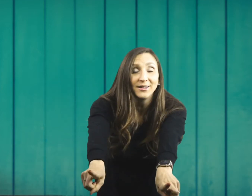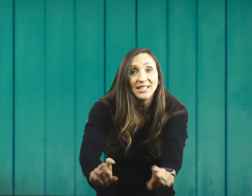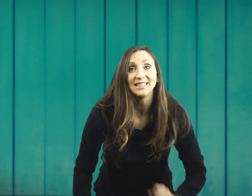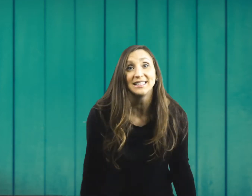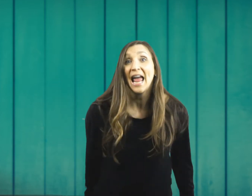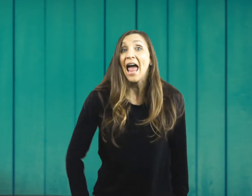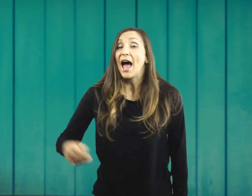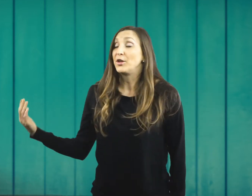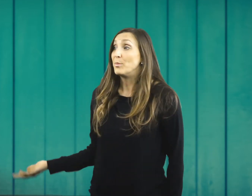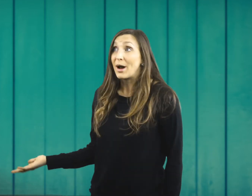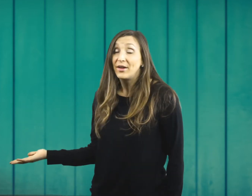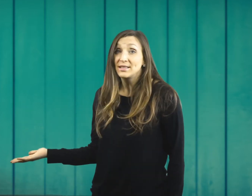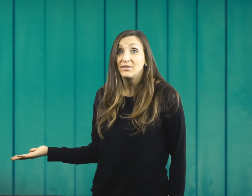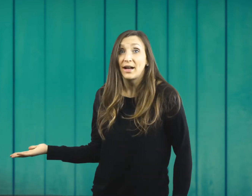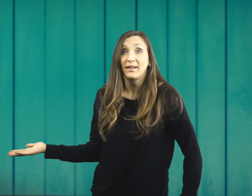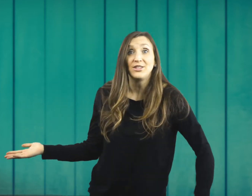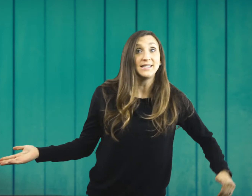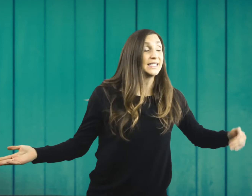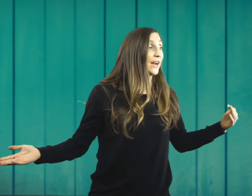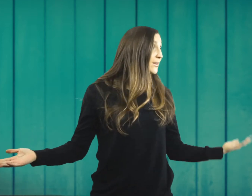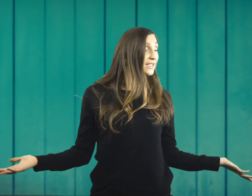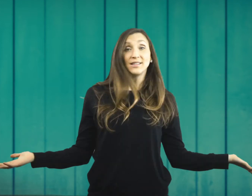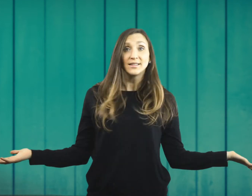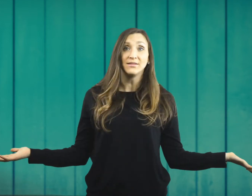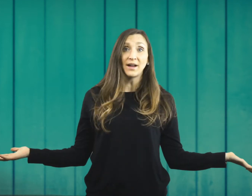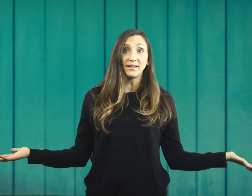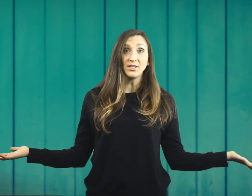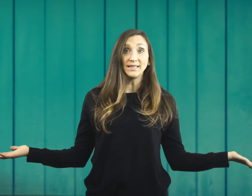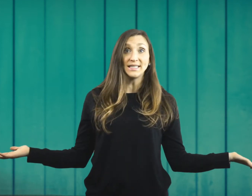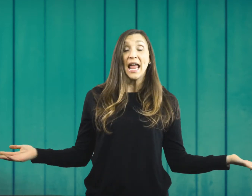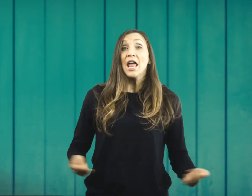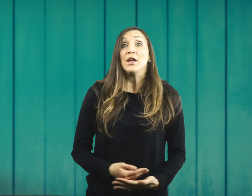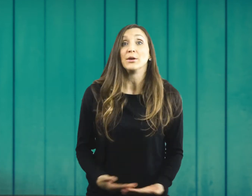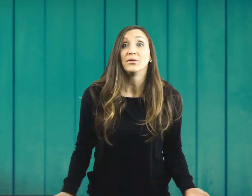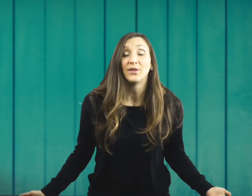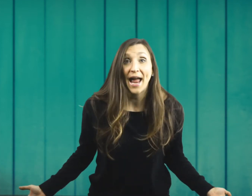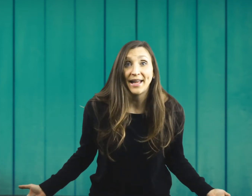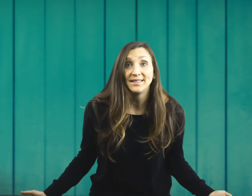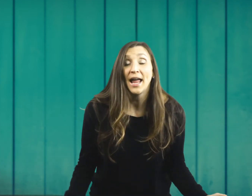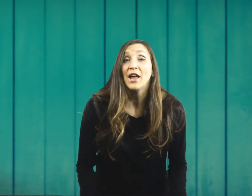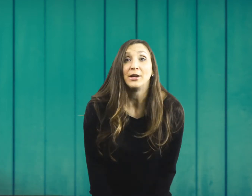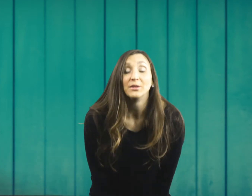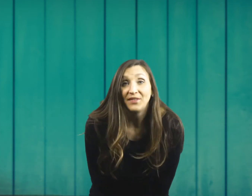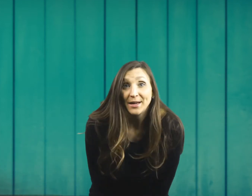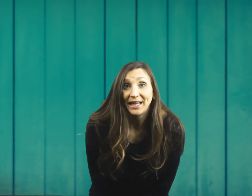Jesus, how your brothers can follow Jesus, how your sisters can follow Jesus, your friends, your family,